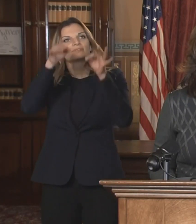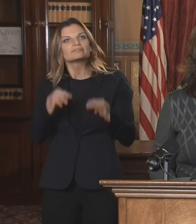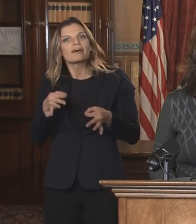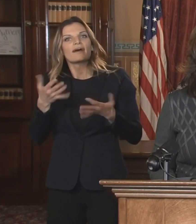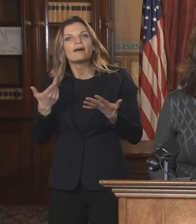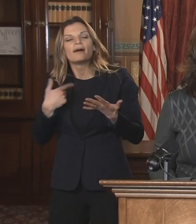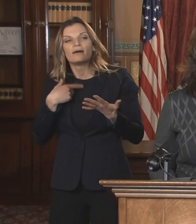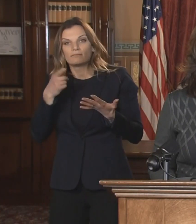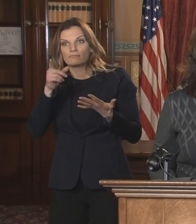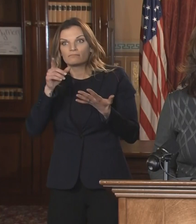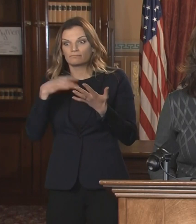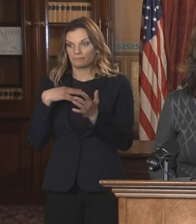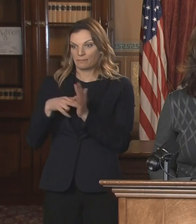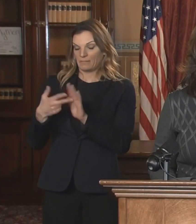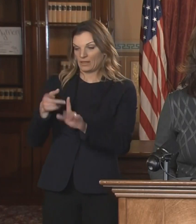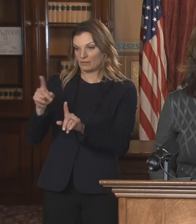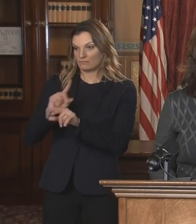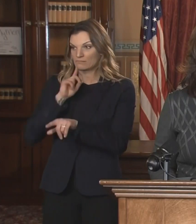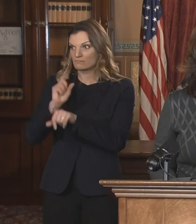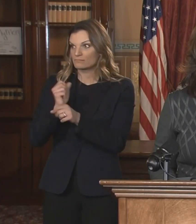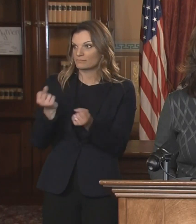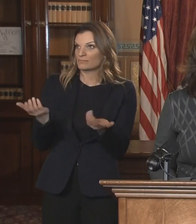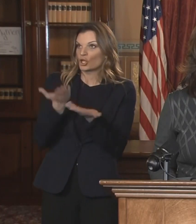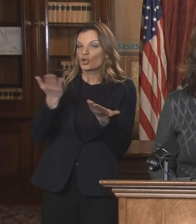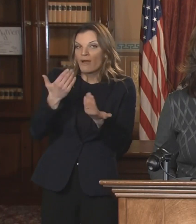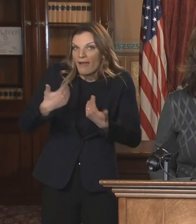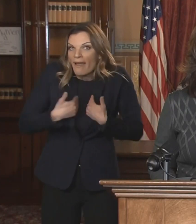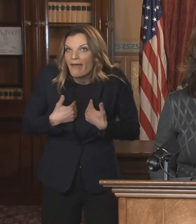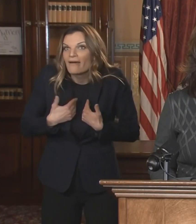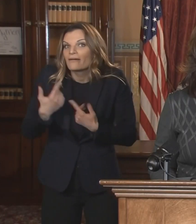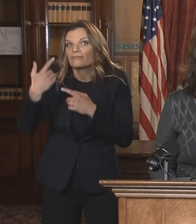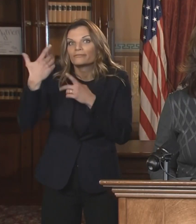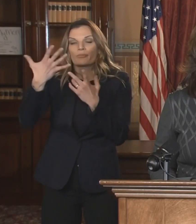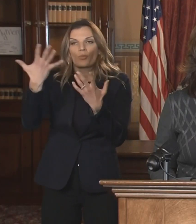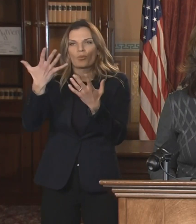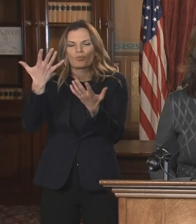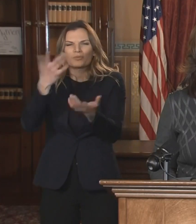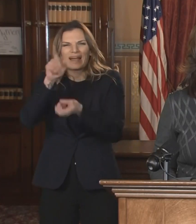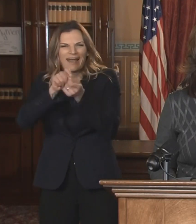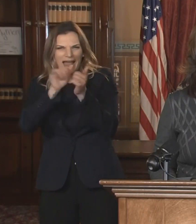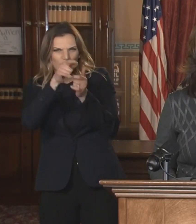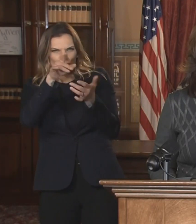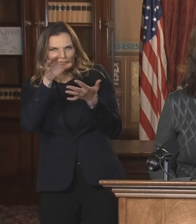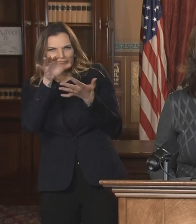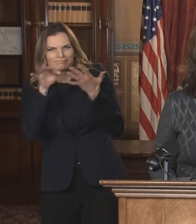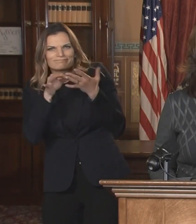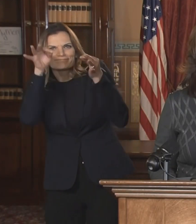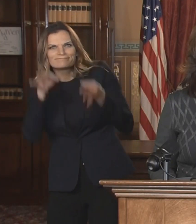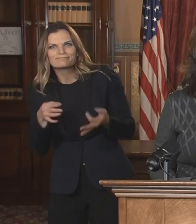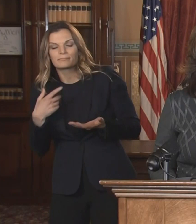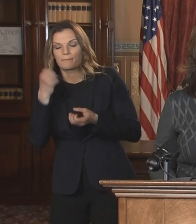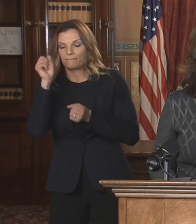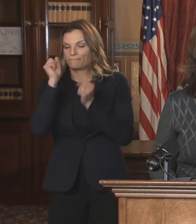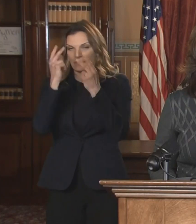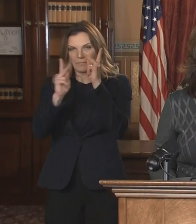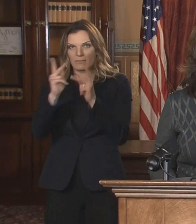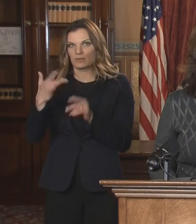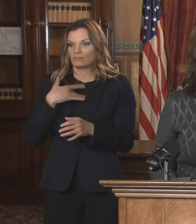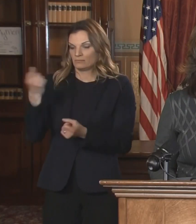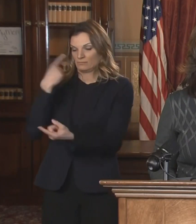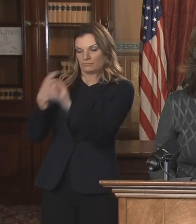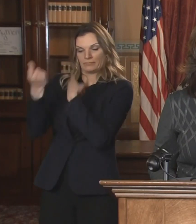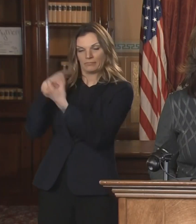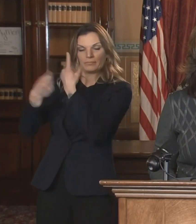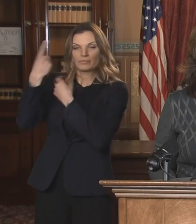Is it test positivity? Can you, I mean, I get, I can't tell you how many DMs I get on social